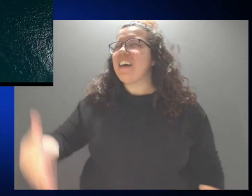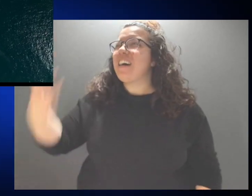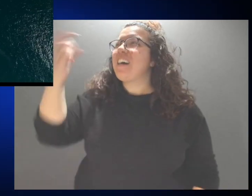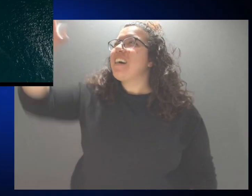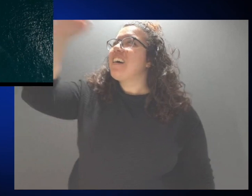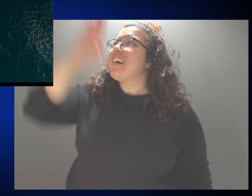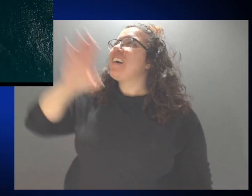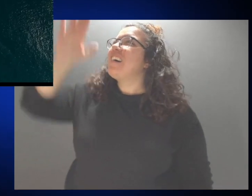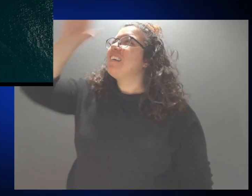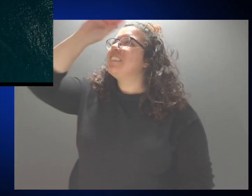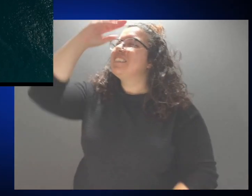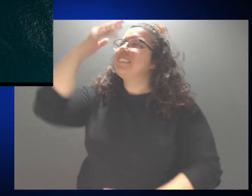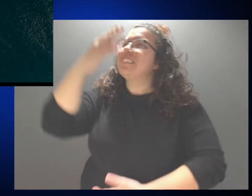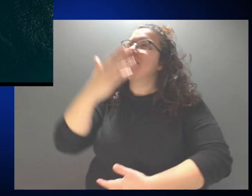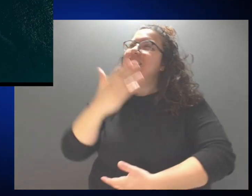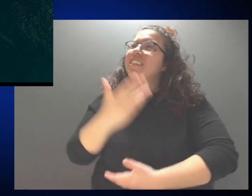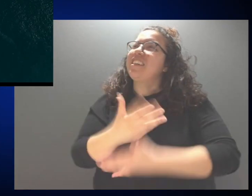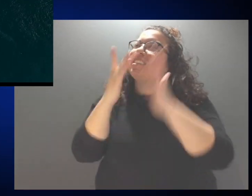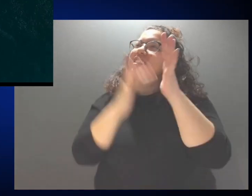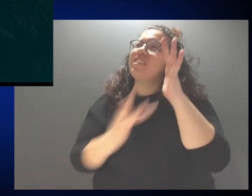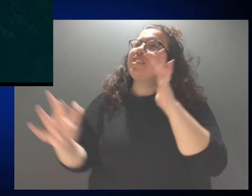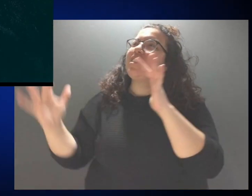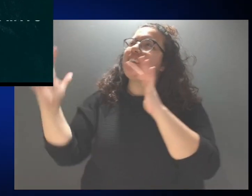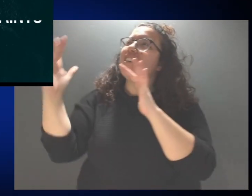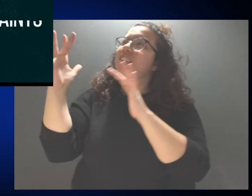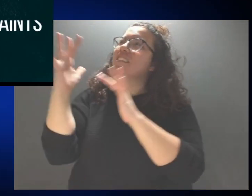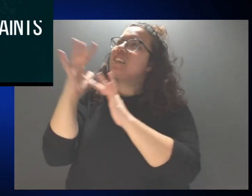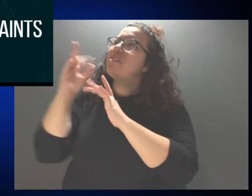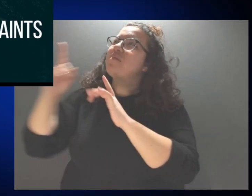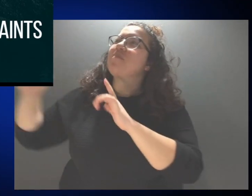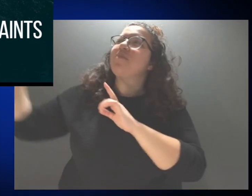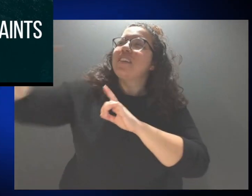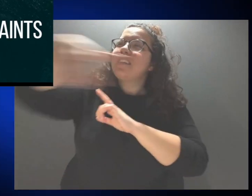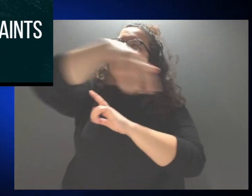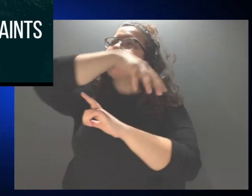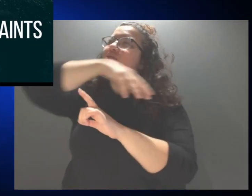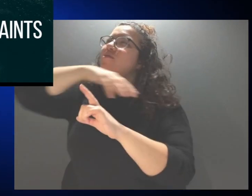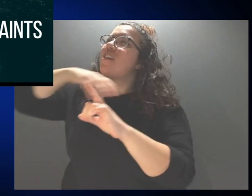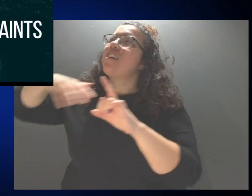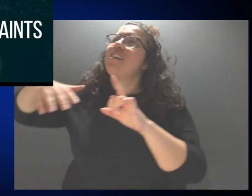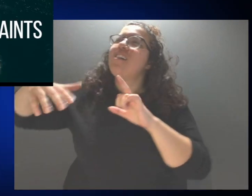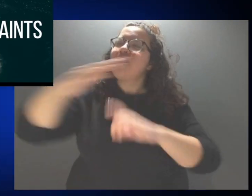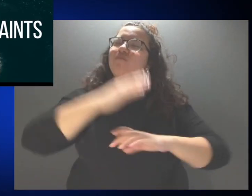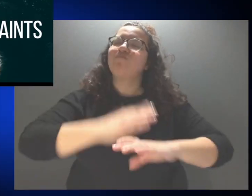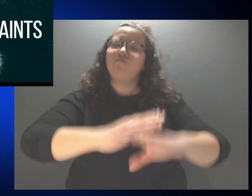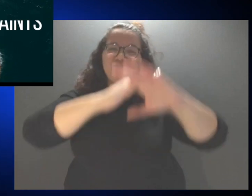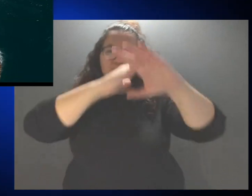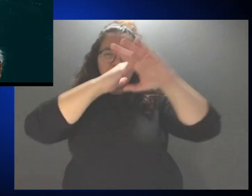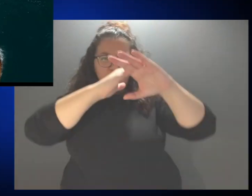of God surrounds His singing,